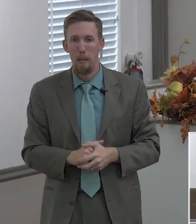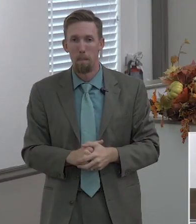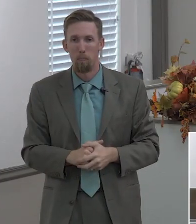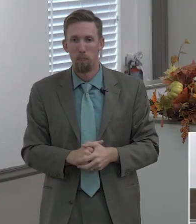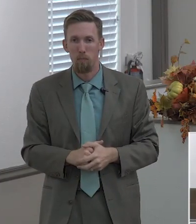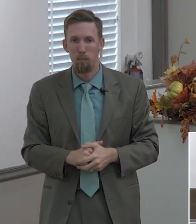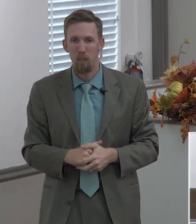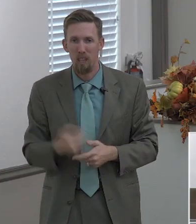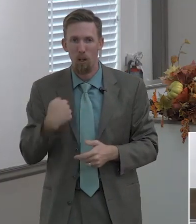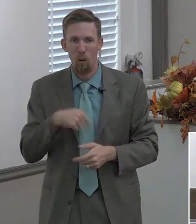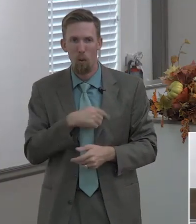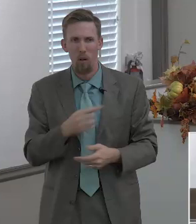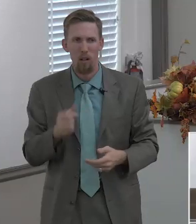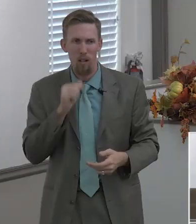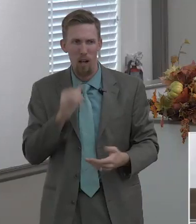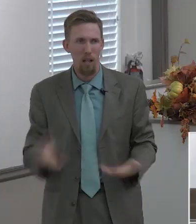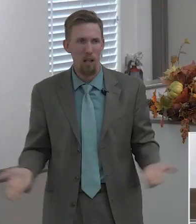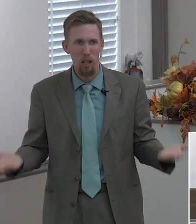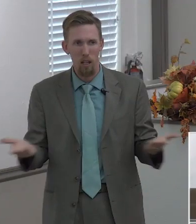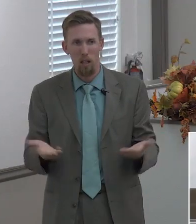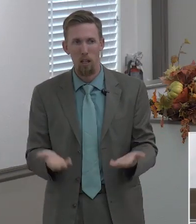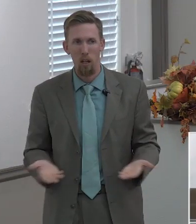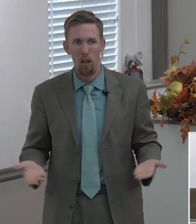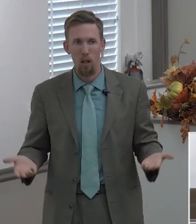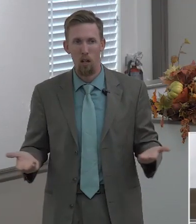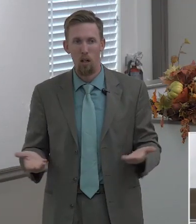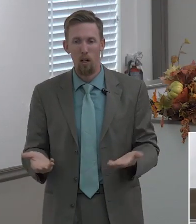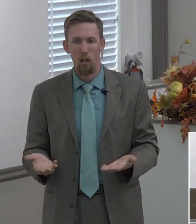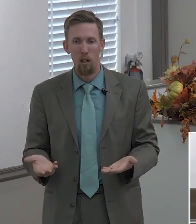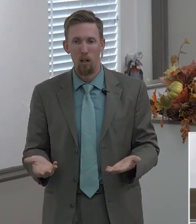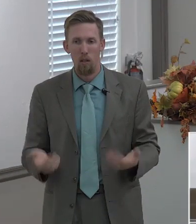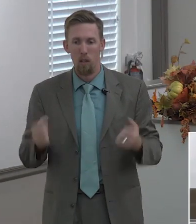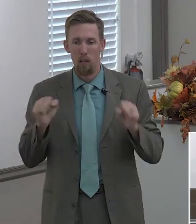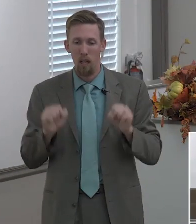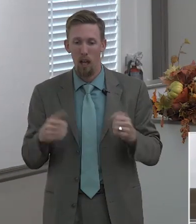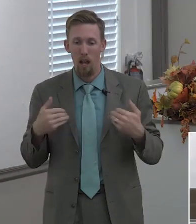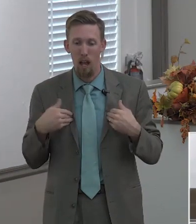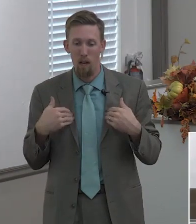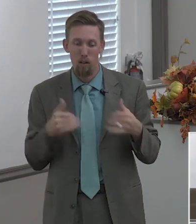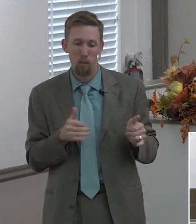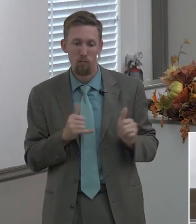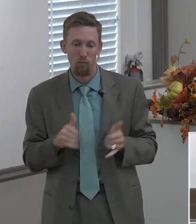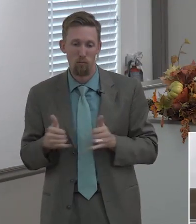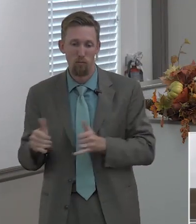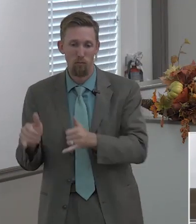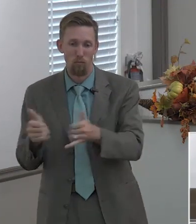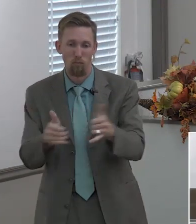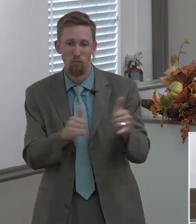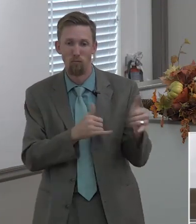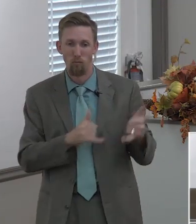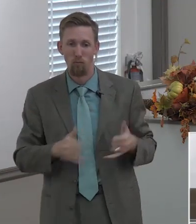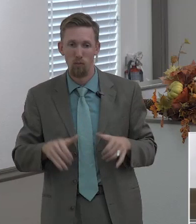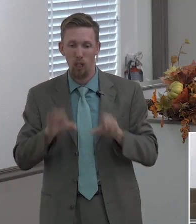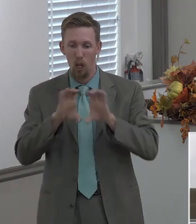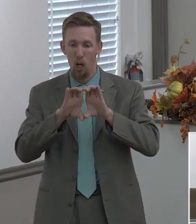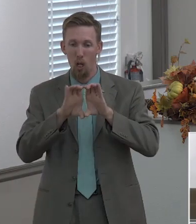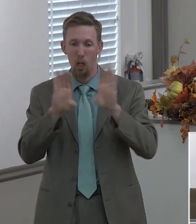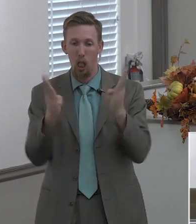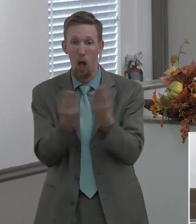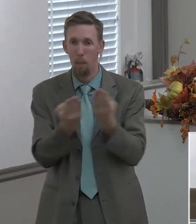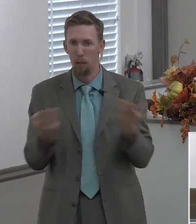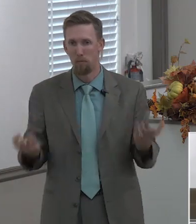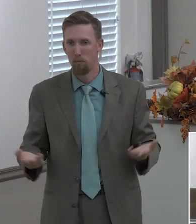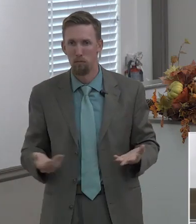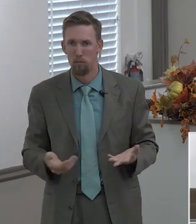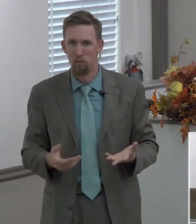that's it we're not down here listen elmwood doesn't exist so that we can have a big giant baptist social